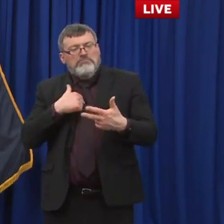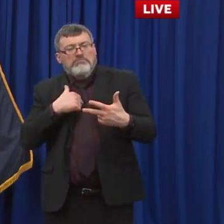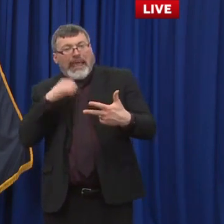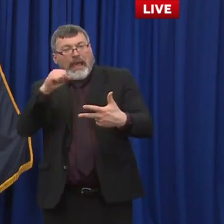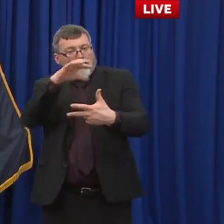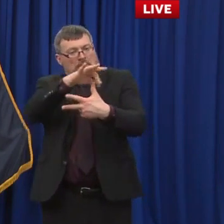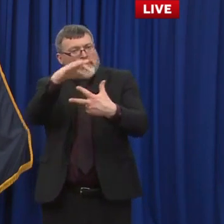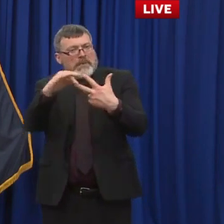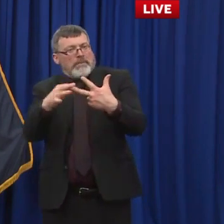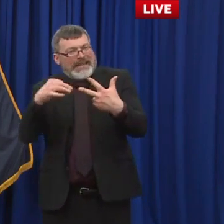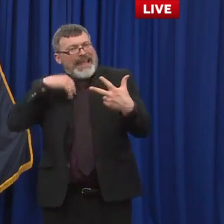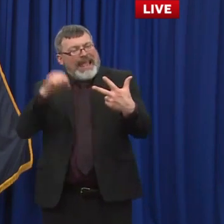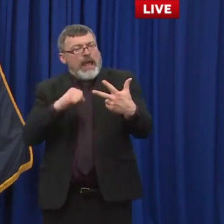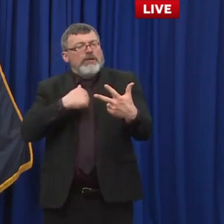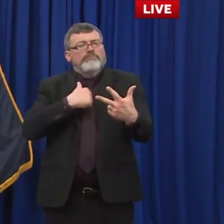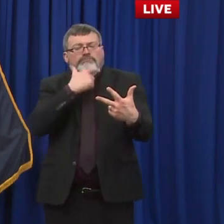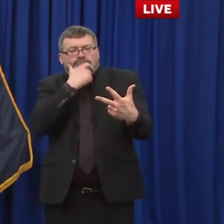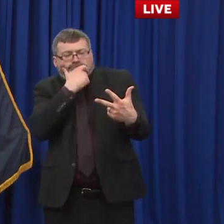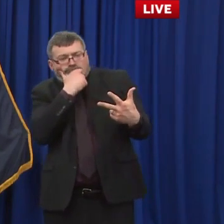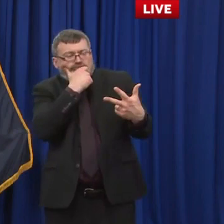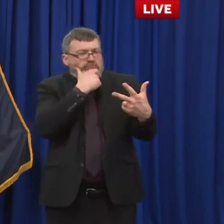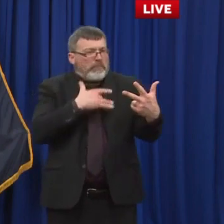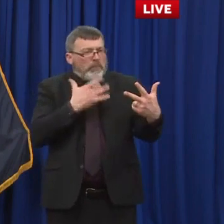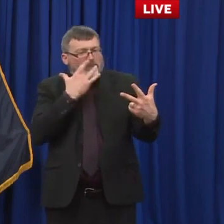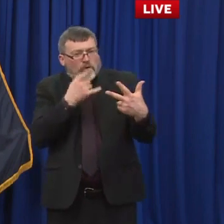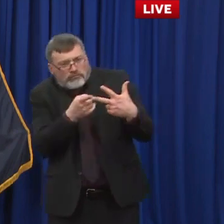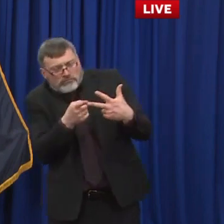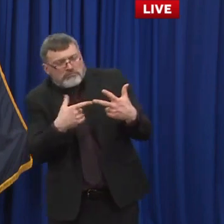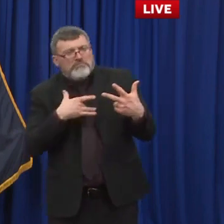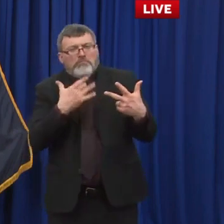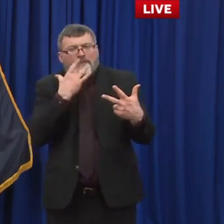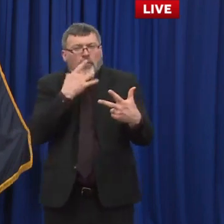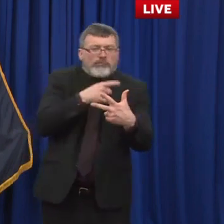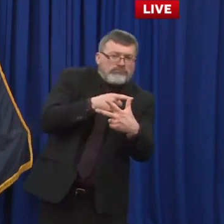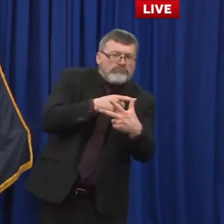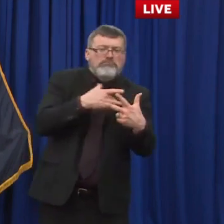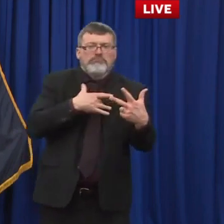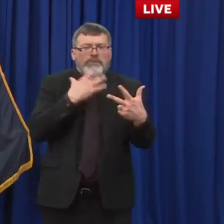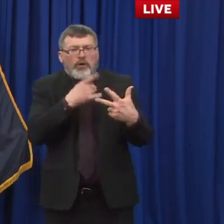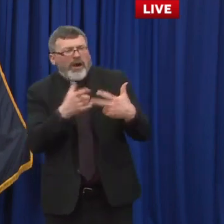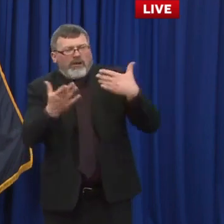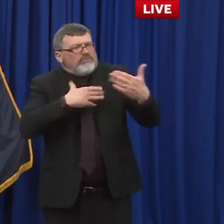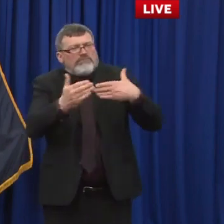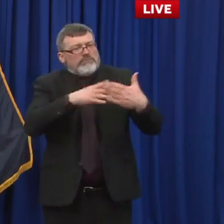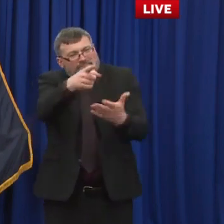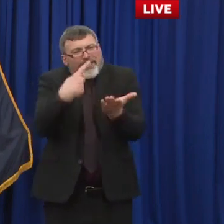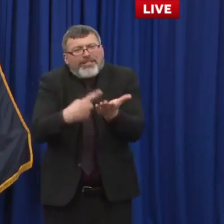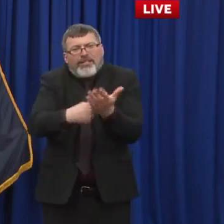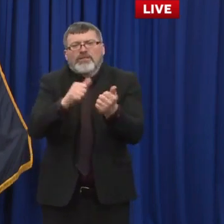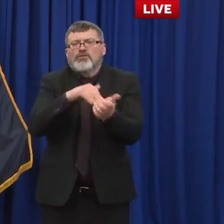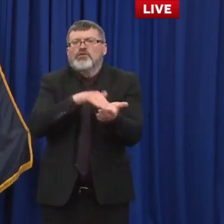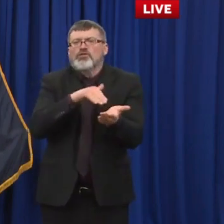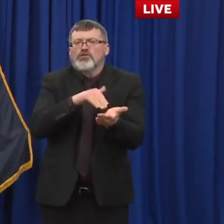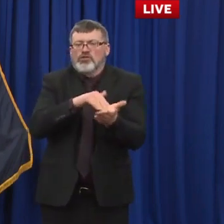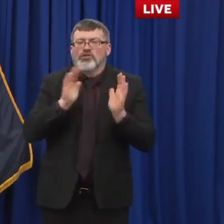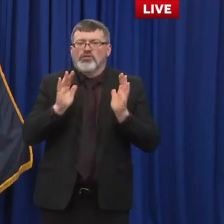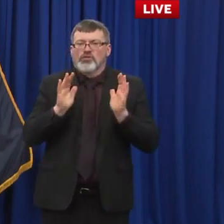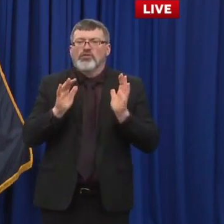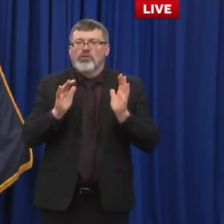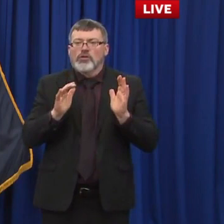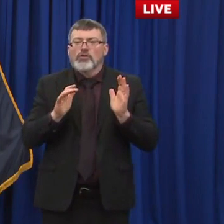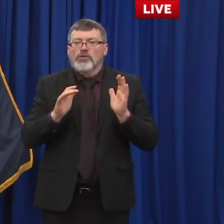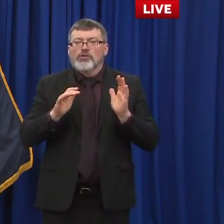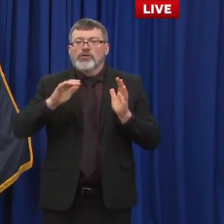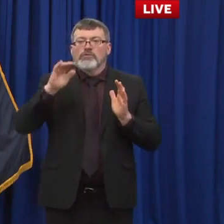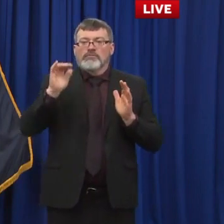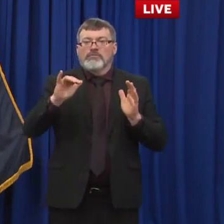have more options in terms of um you know when we have when vaccine outpaces demand we'll I think we'll just see more options